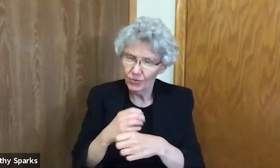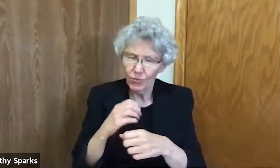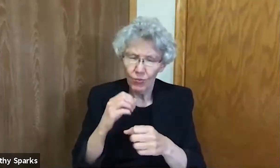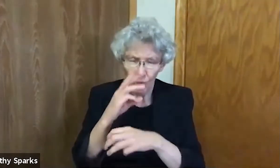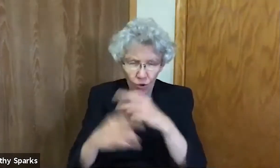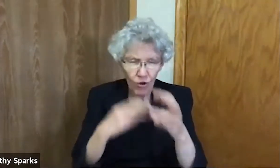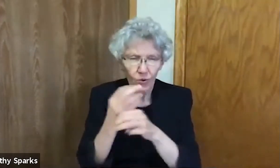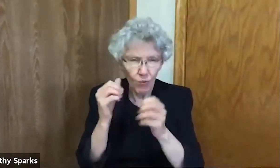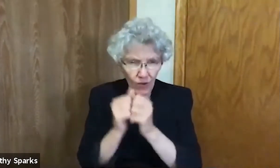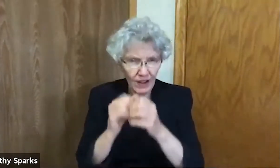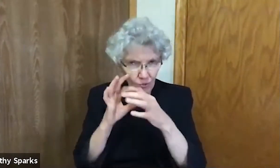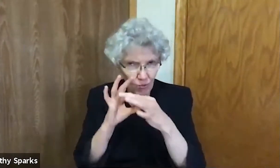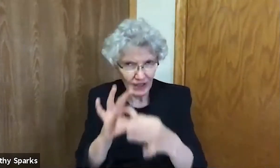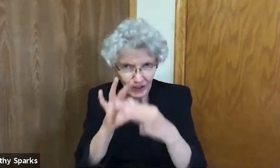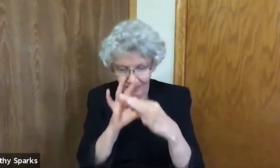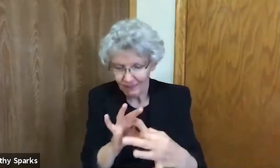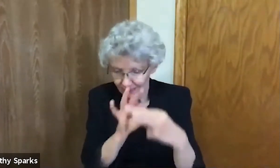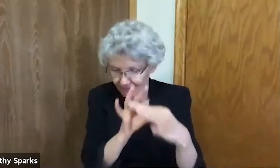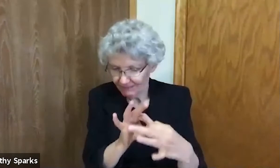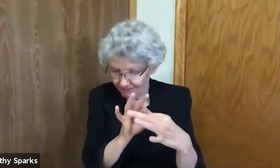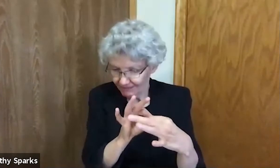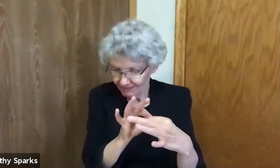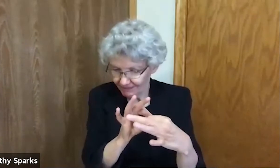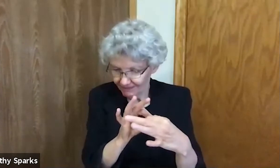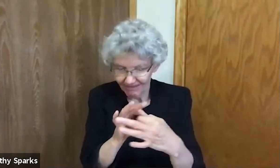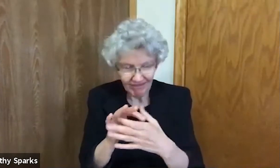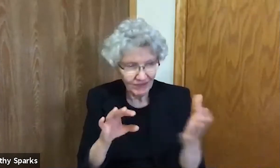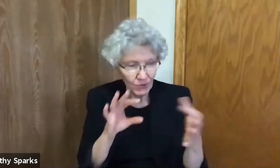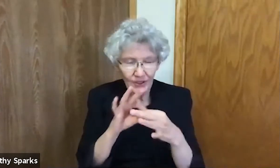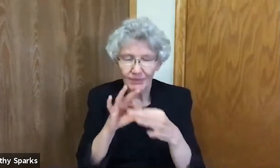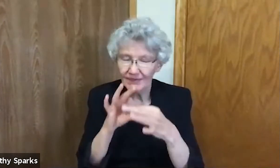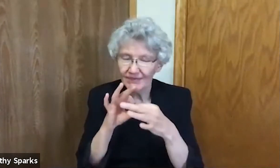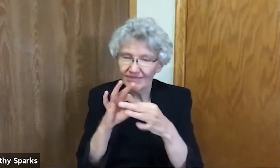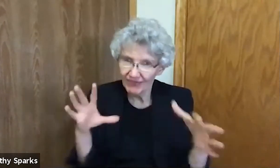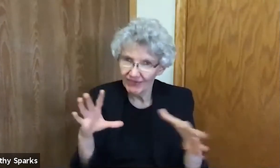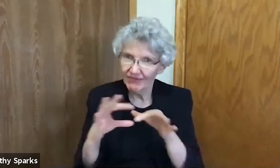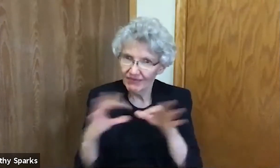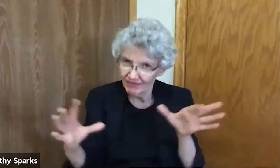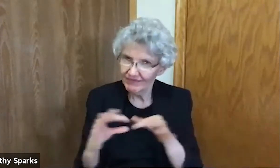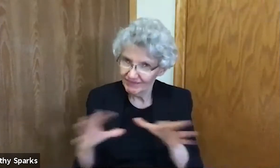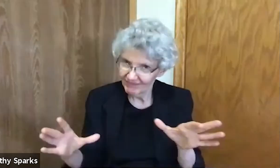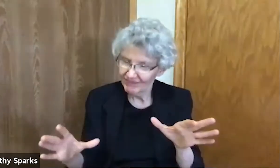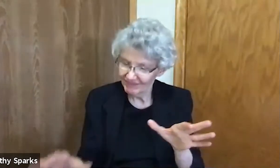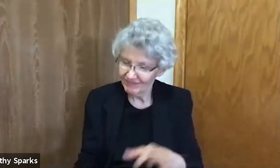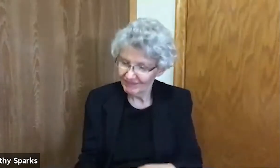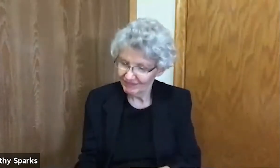You created the world with relationships, and now relationships are fractured.